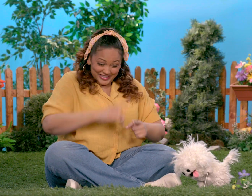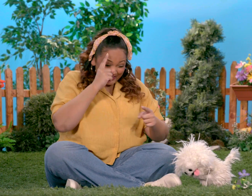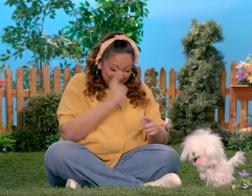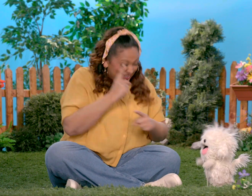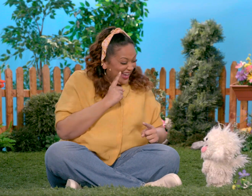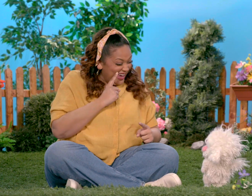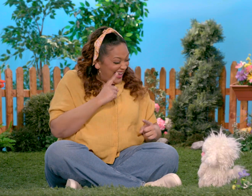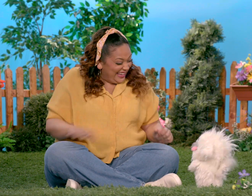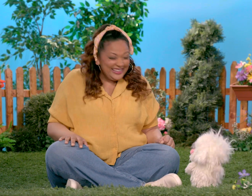That's right.